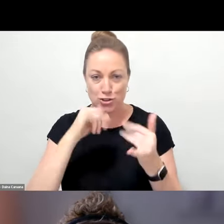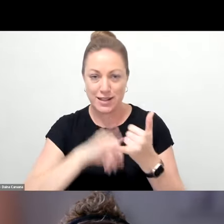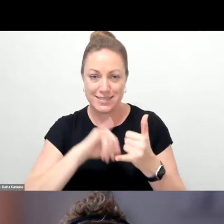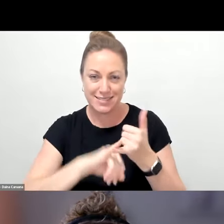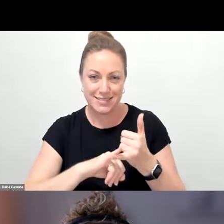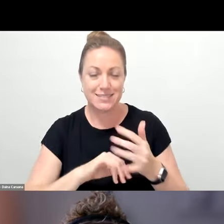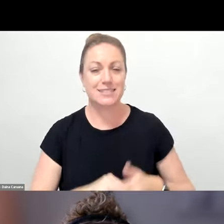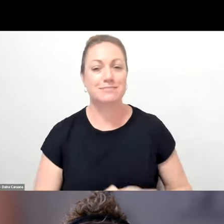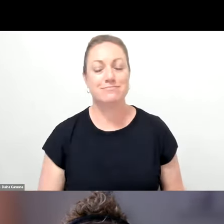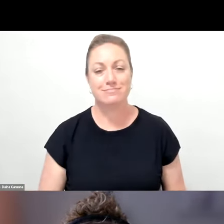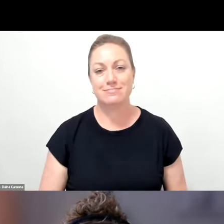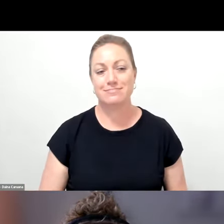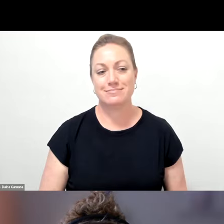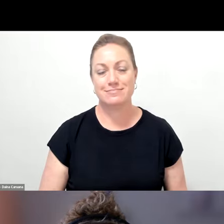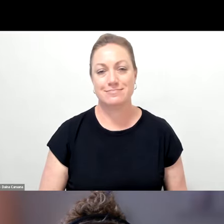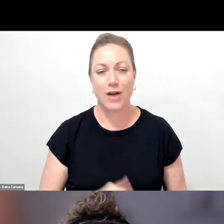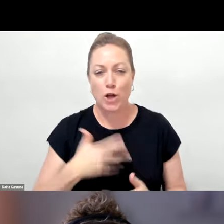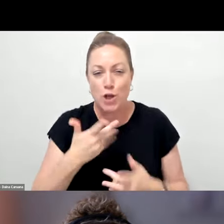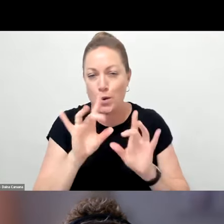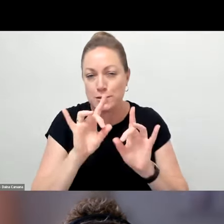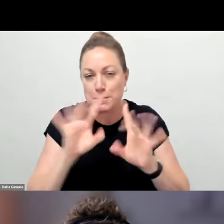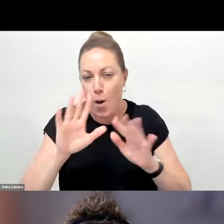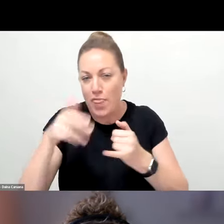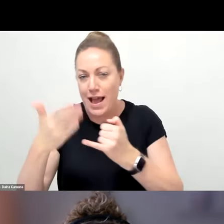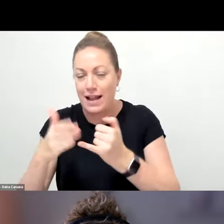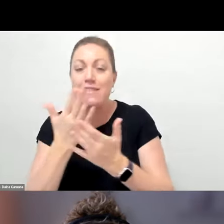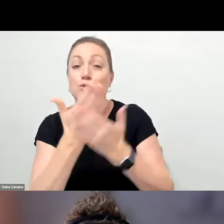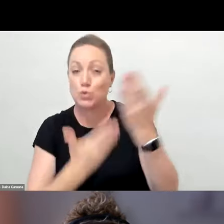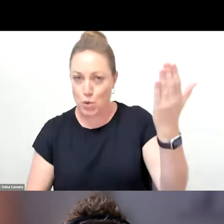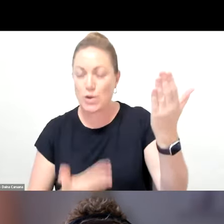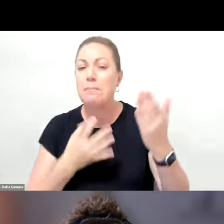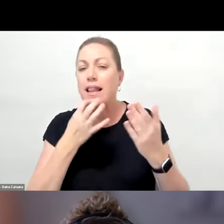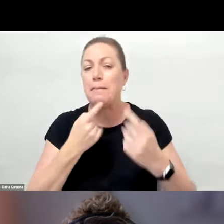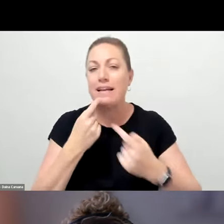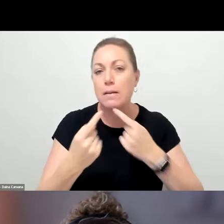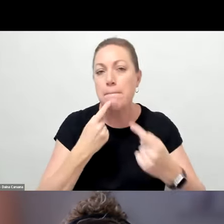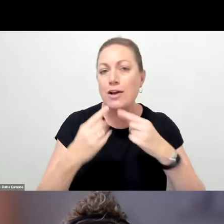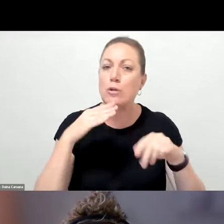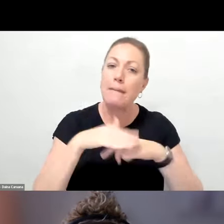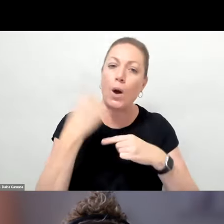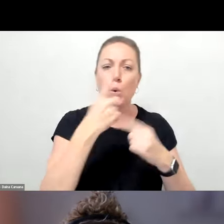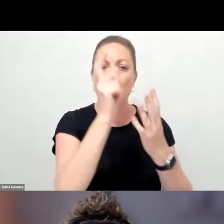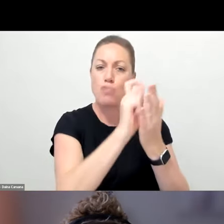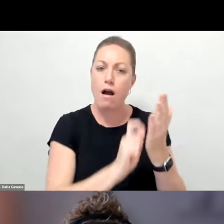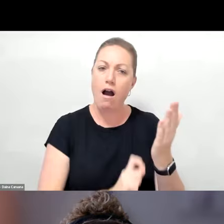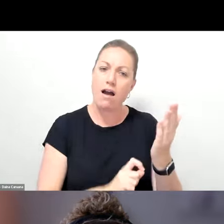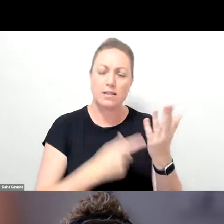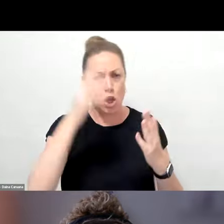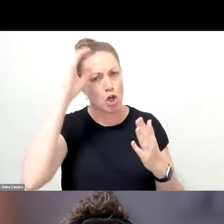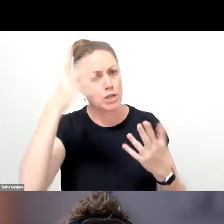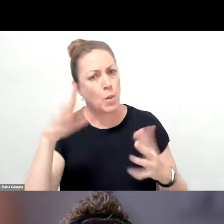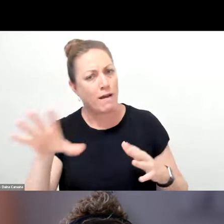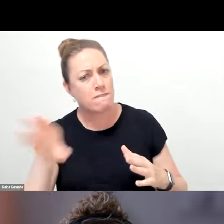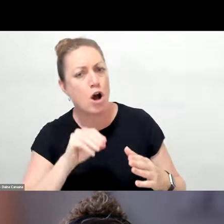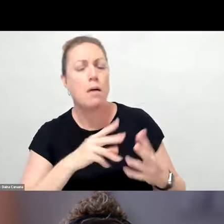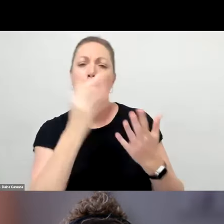We get to the end. I'm not going to spoil the end for you, but then a bit of information about the writer, where the concept came from, the illustrator, all